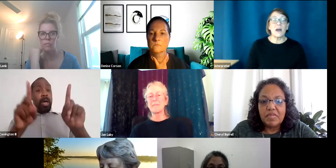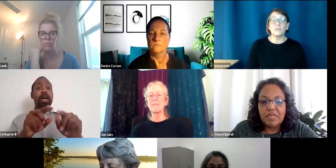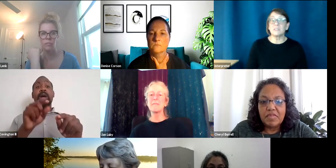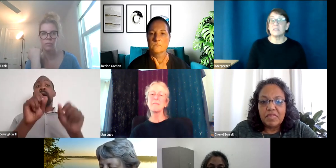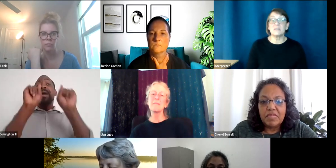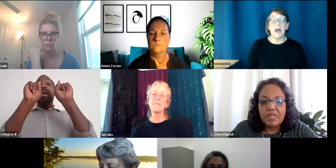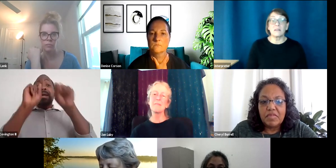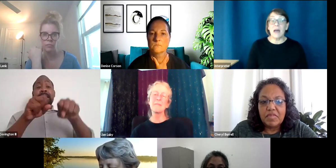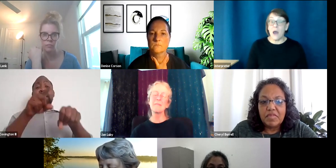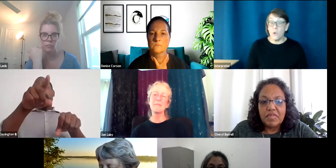else is not allowed.